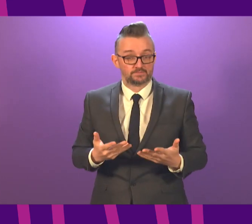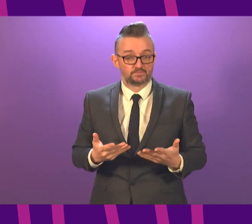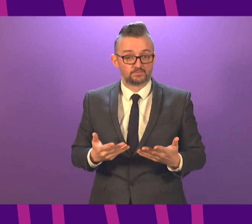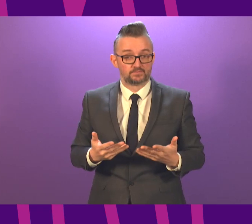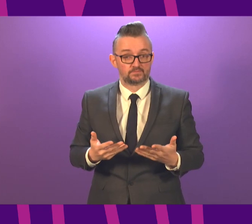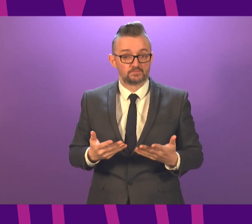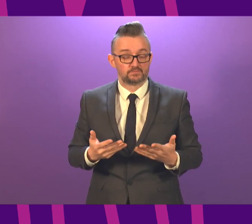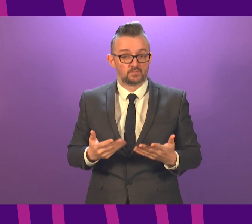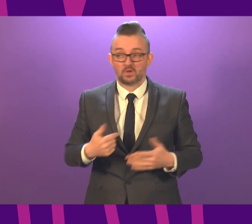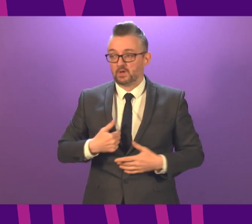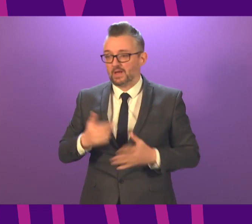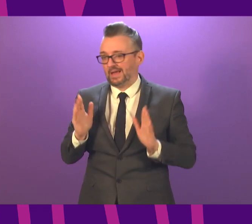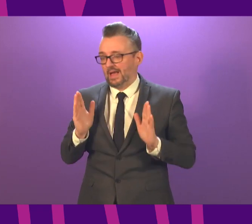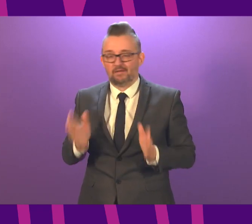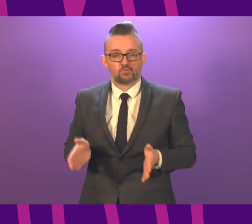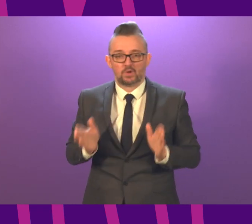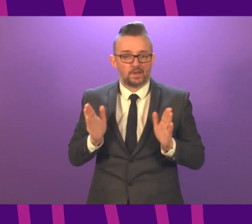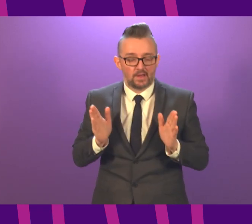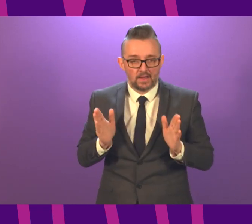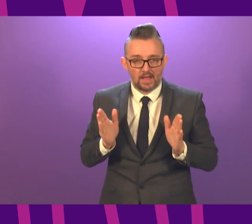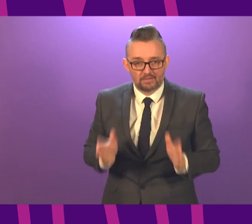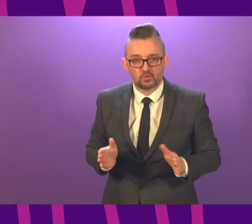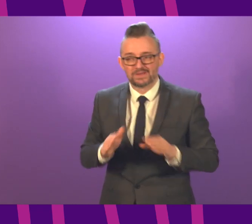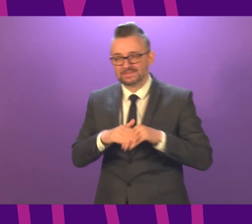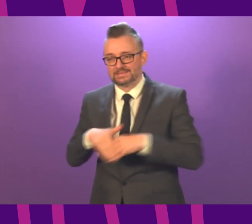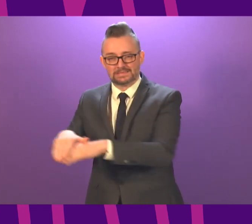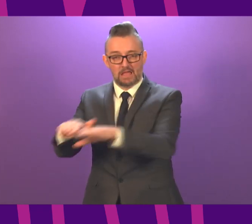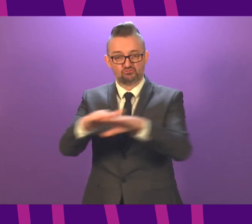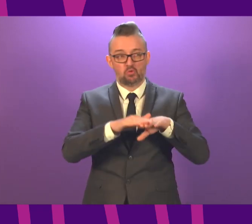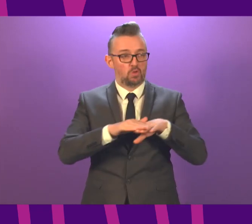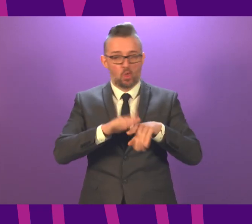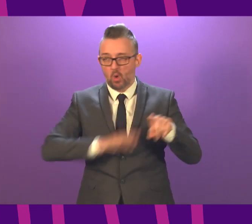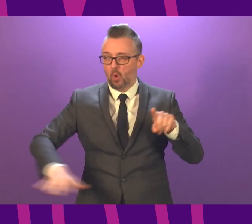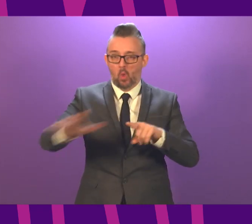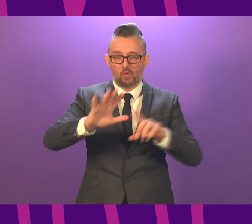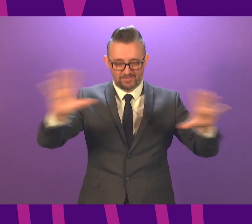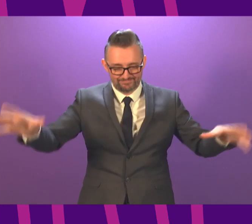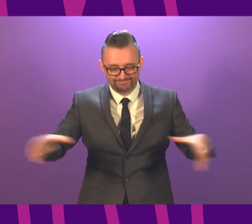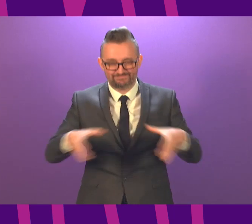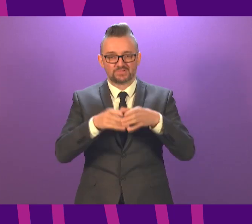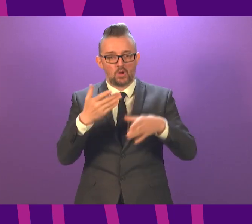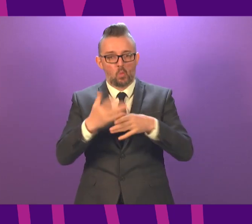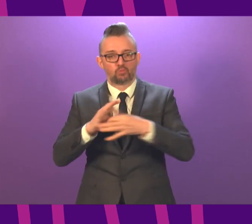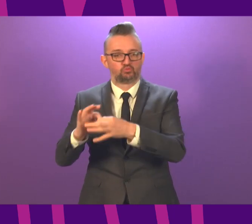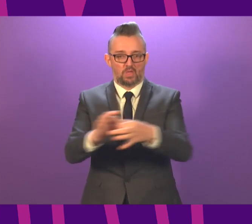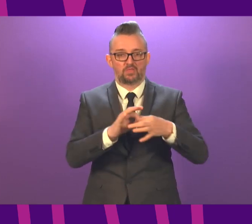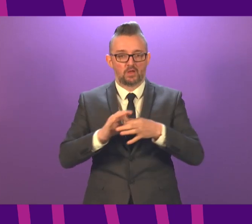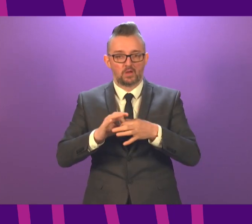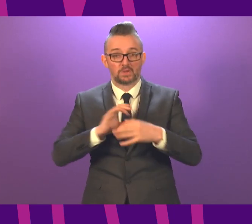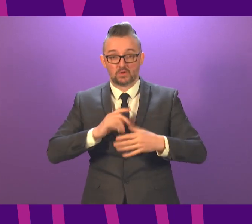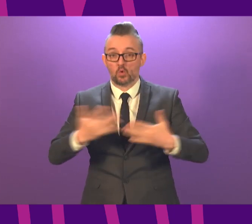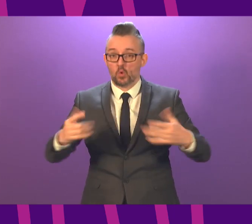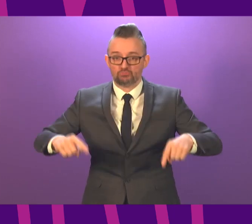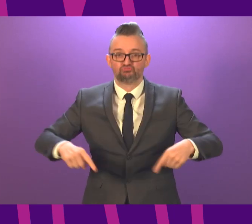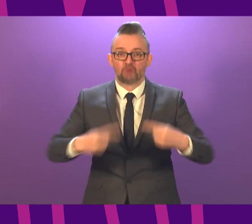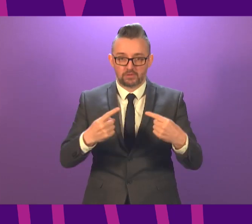stage here where we need to have a massive national collective endeavour to overcome this severe challenge we face and